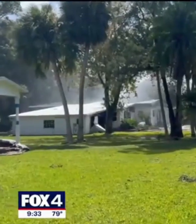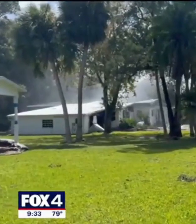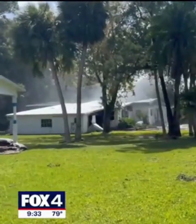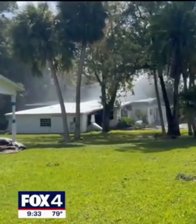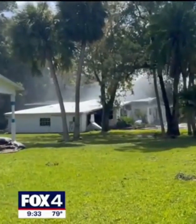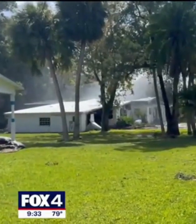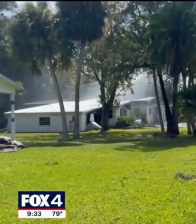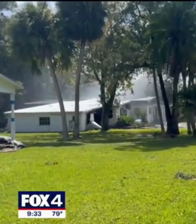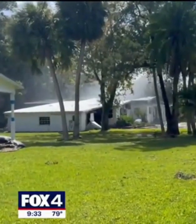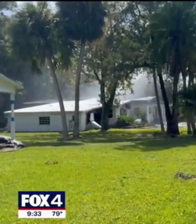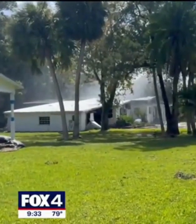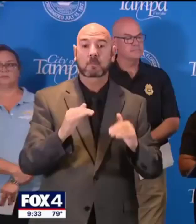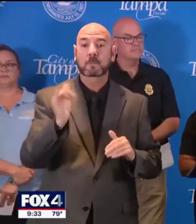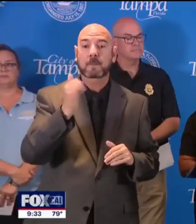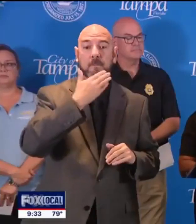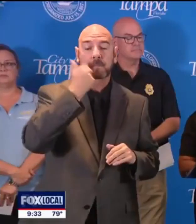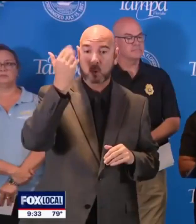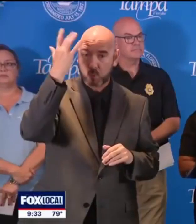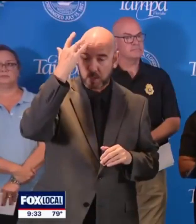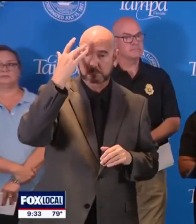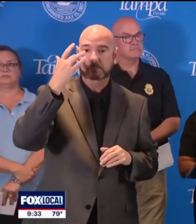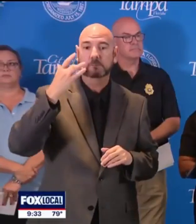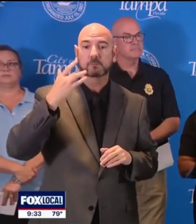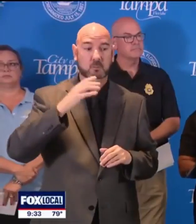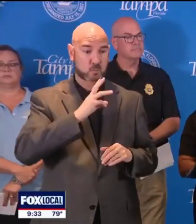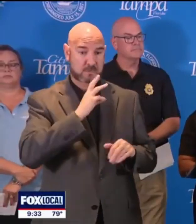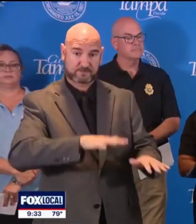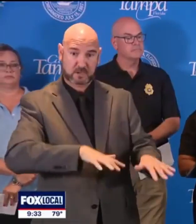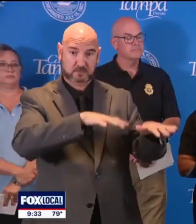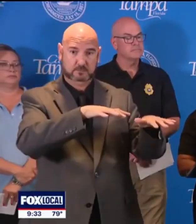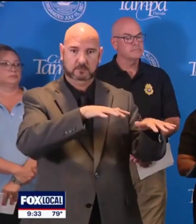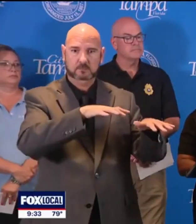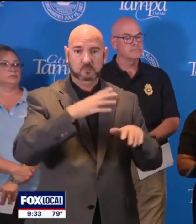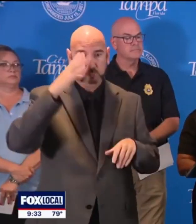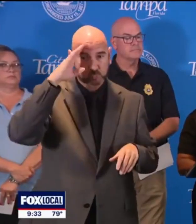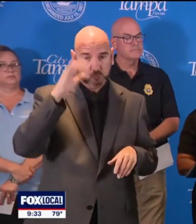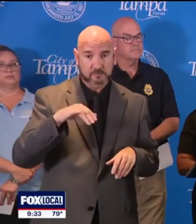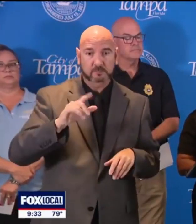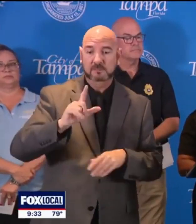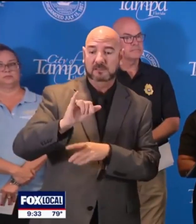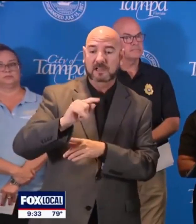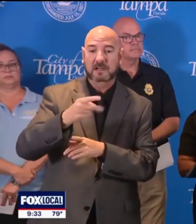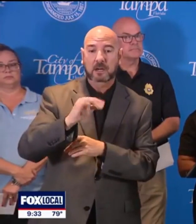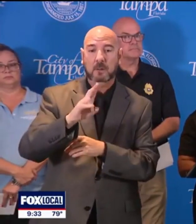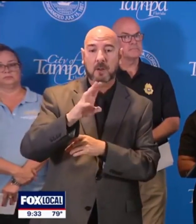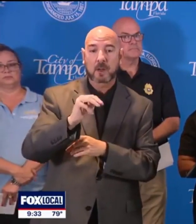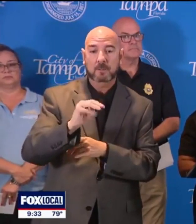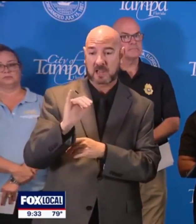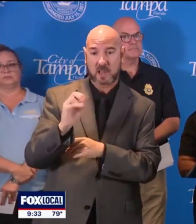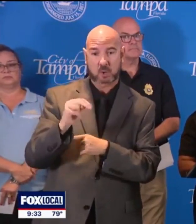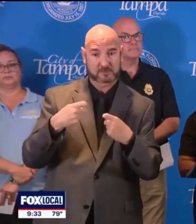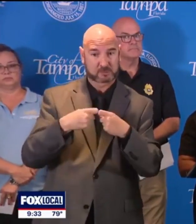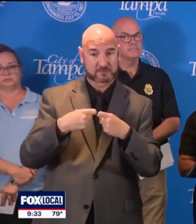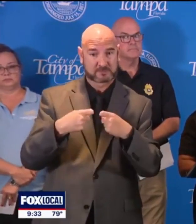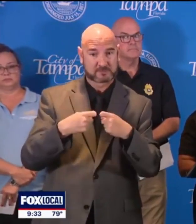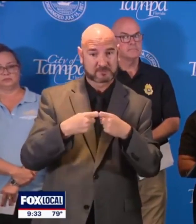this serves as a warning for other owners. If you have any equipment, any scooters, any bikes, electronic bikes,